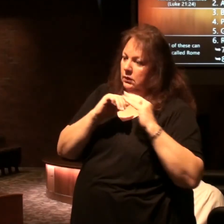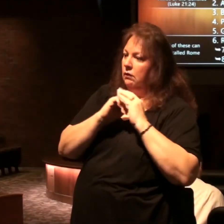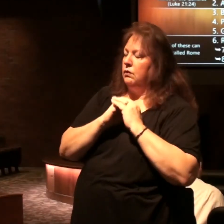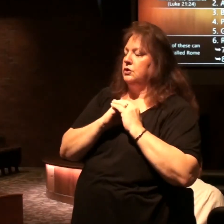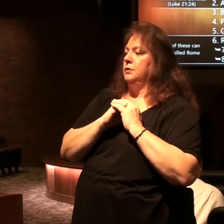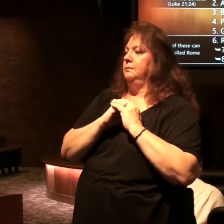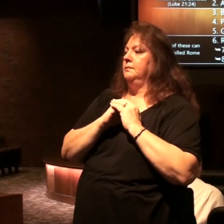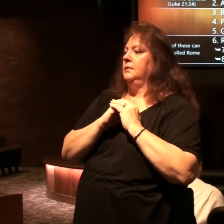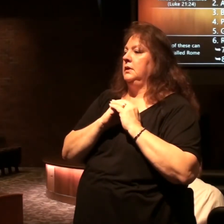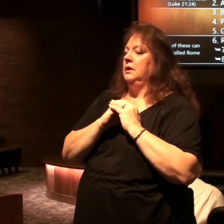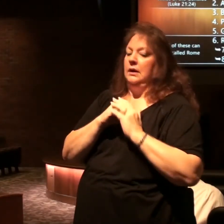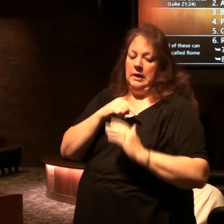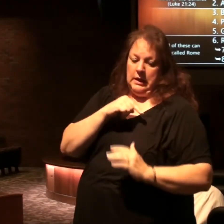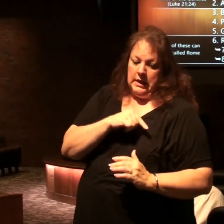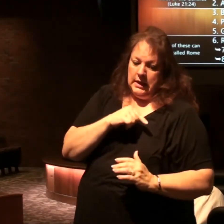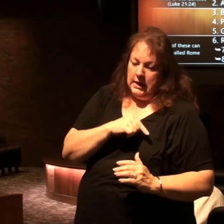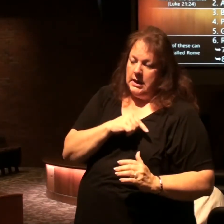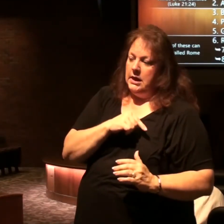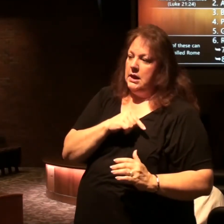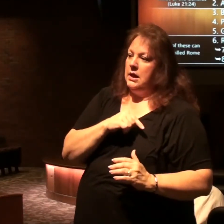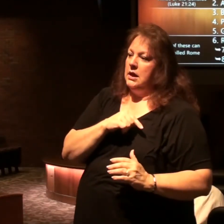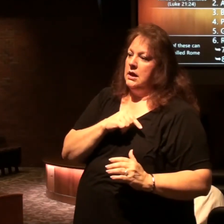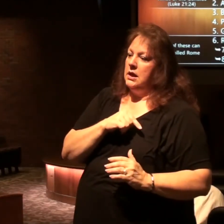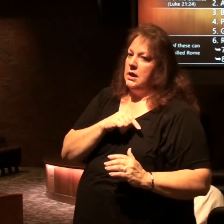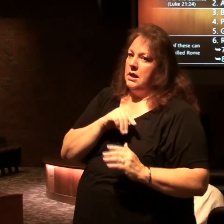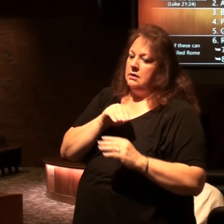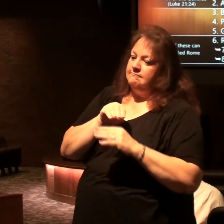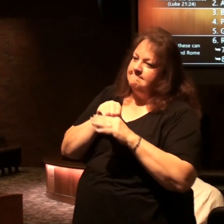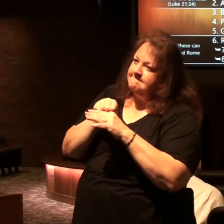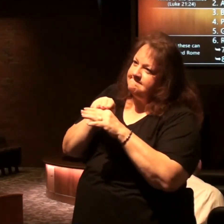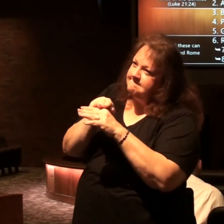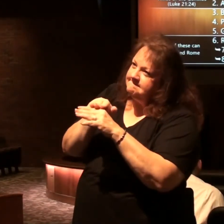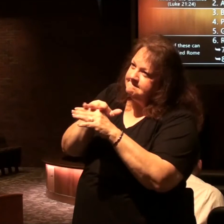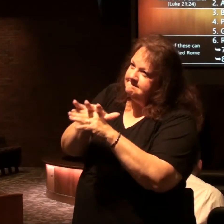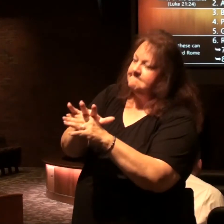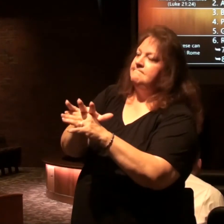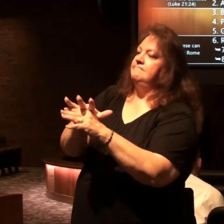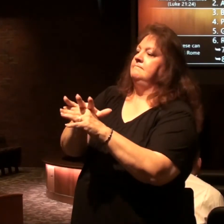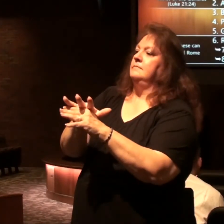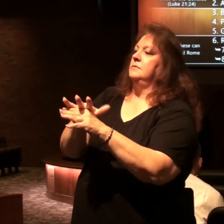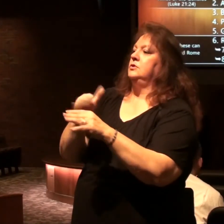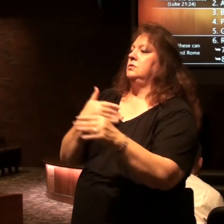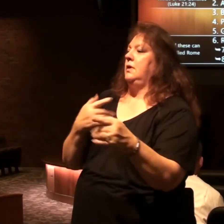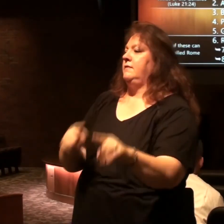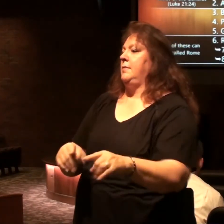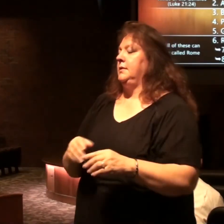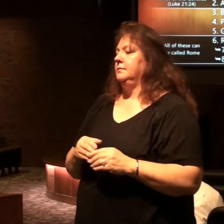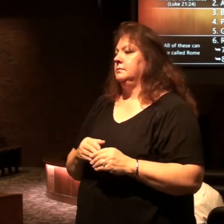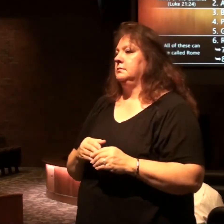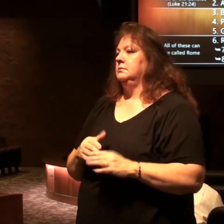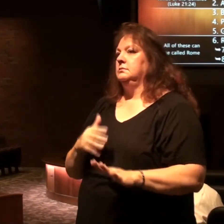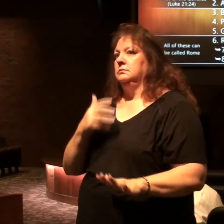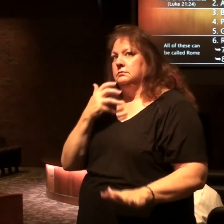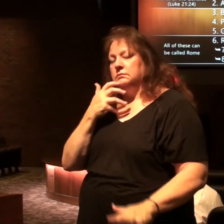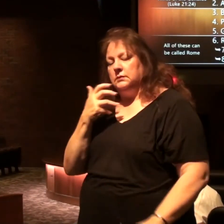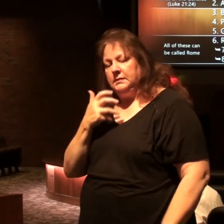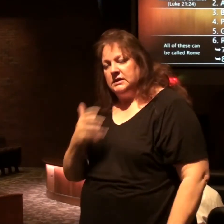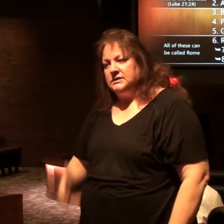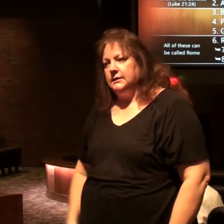that's what he is moving toward amazing